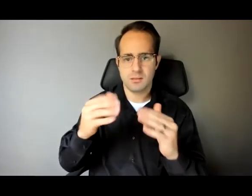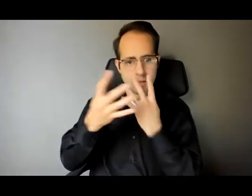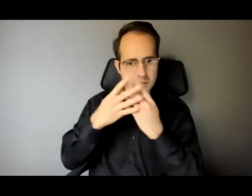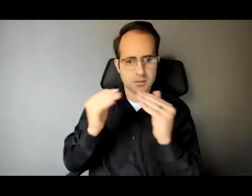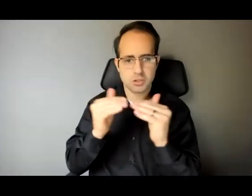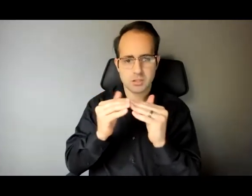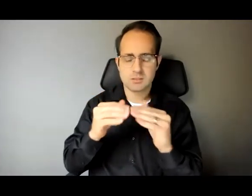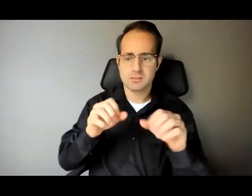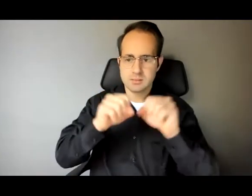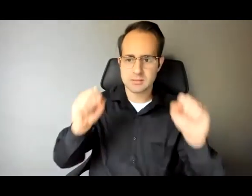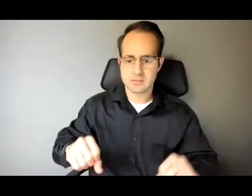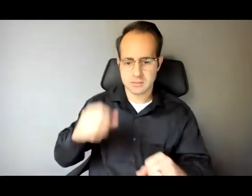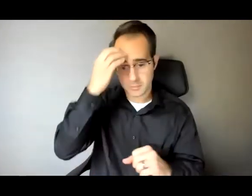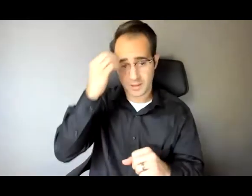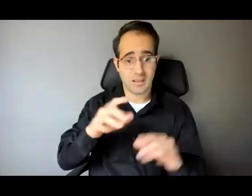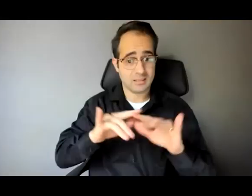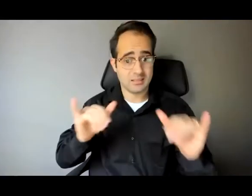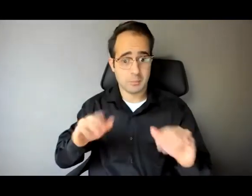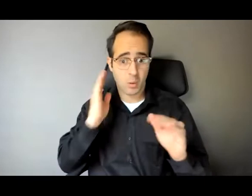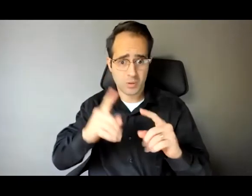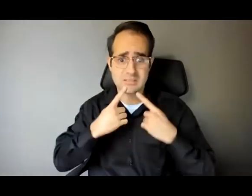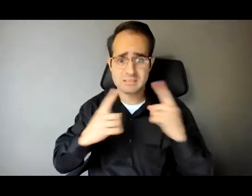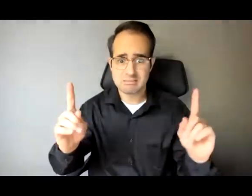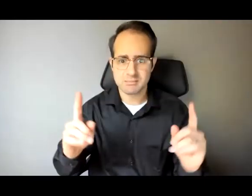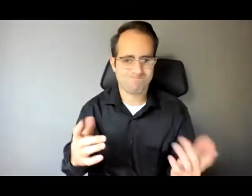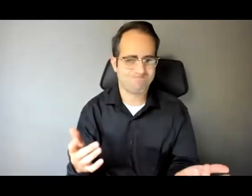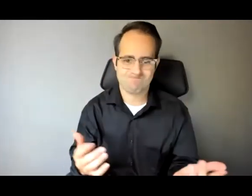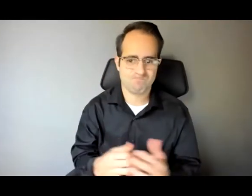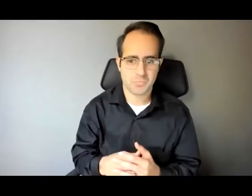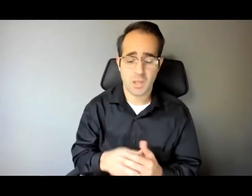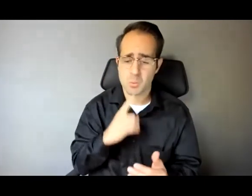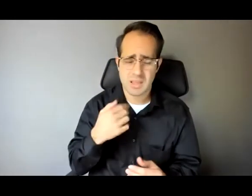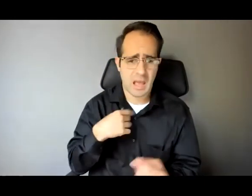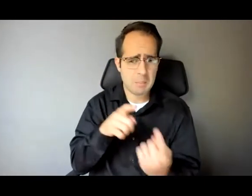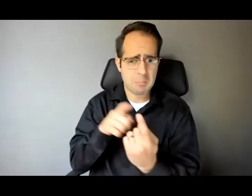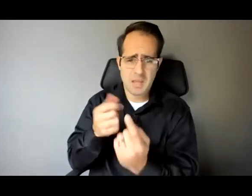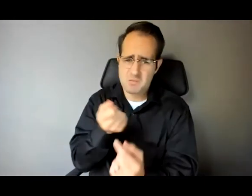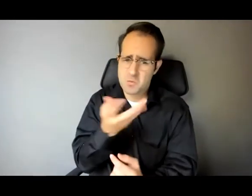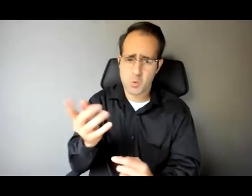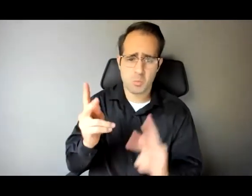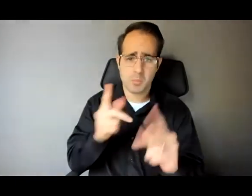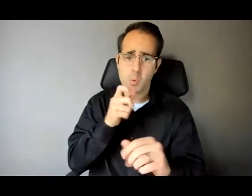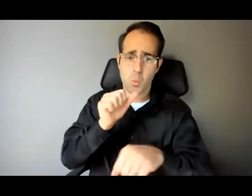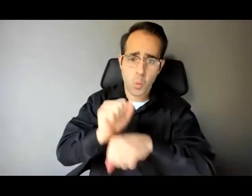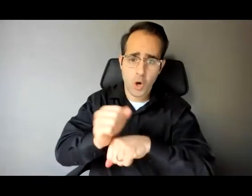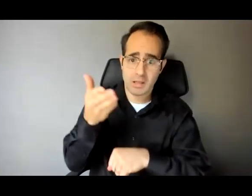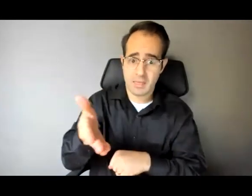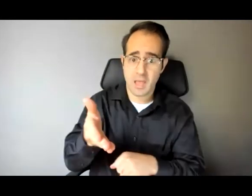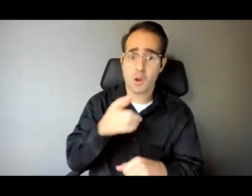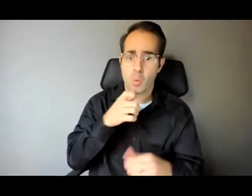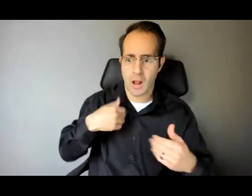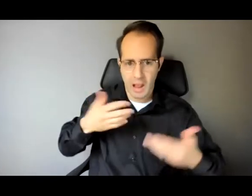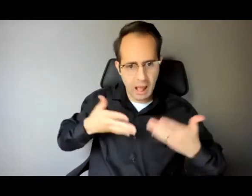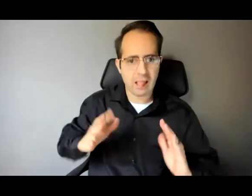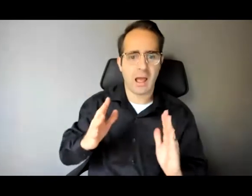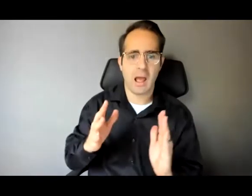prison, I'd say the majority of them, who I literally would allow to babysit my children. And I say that on purpose. I speak with the sharp end of the axe